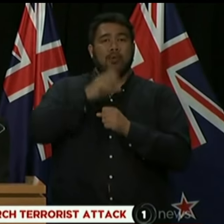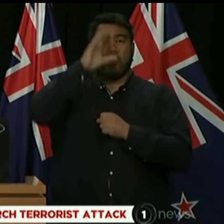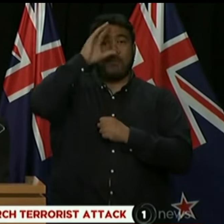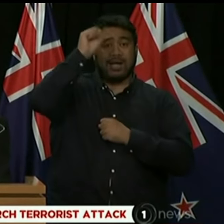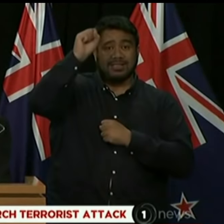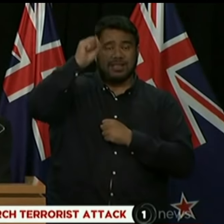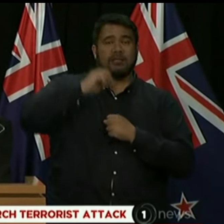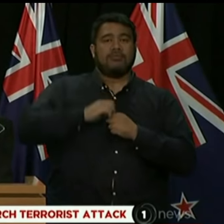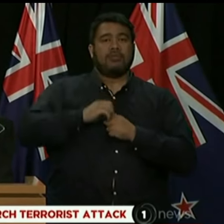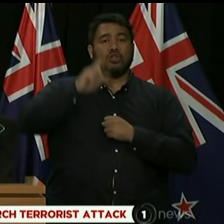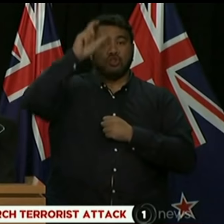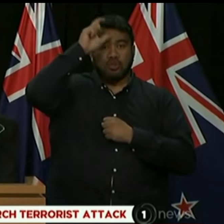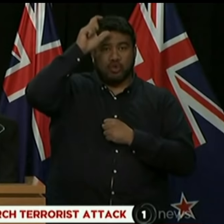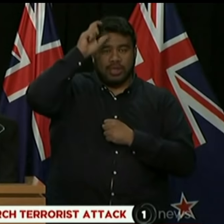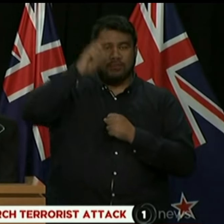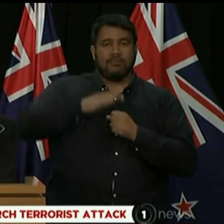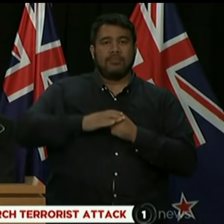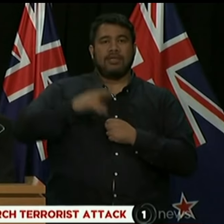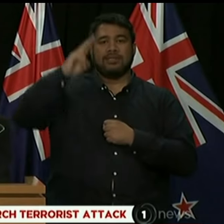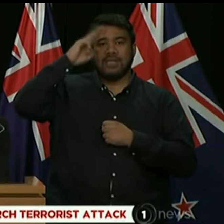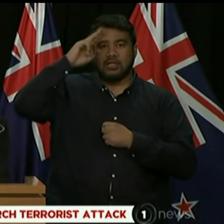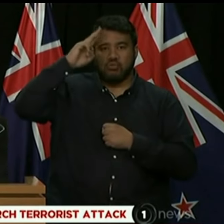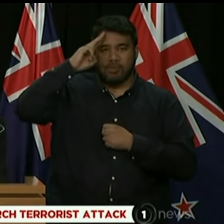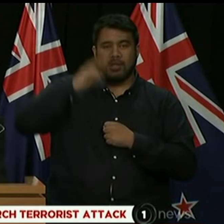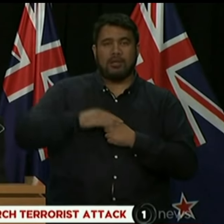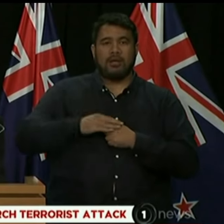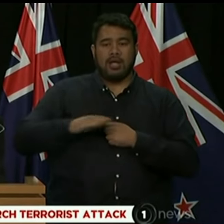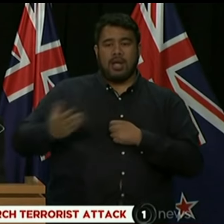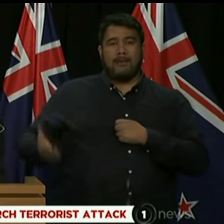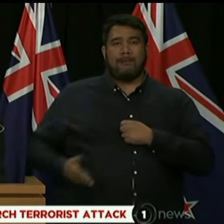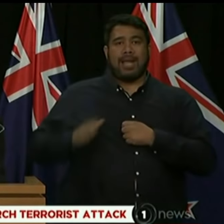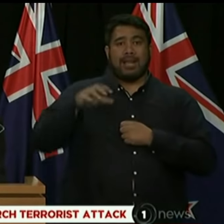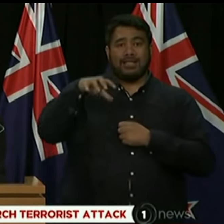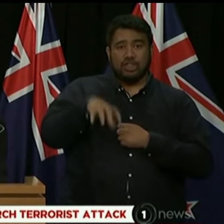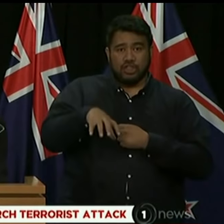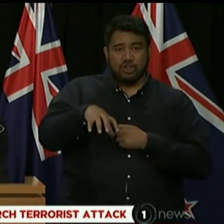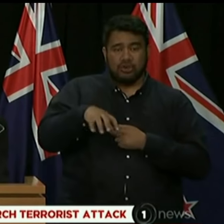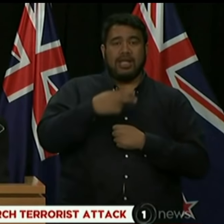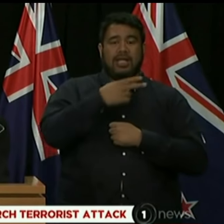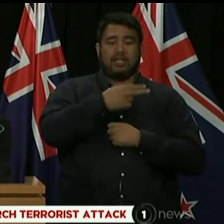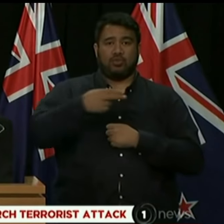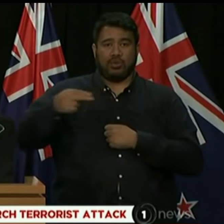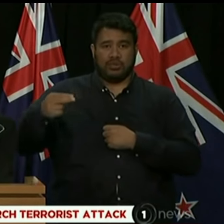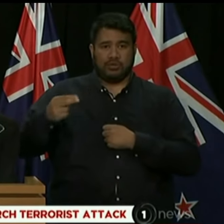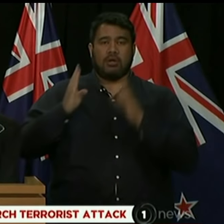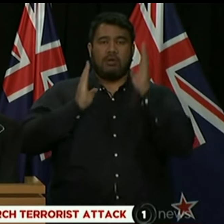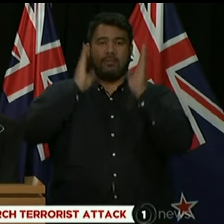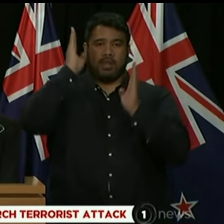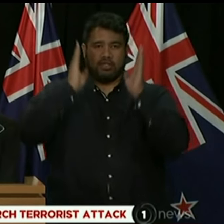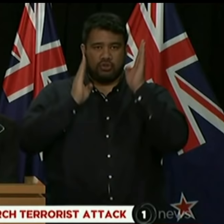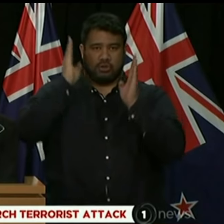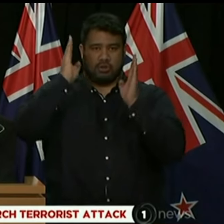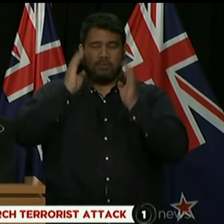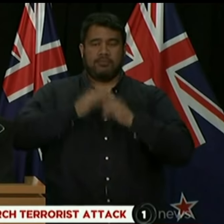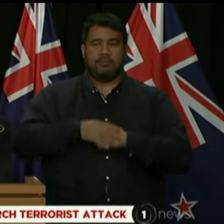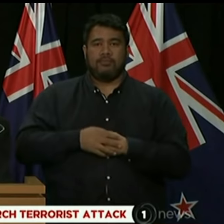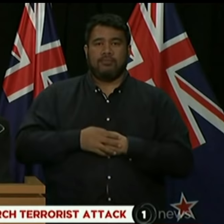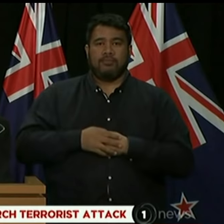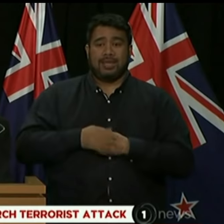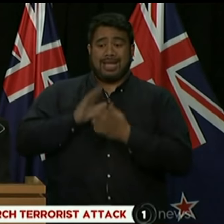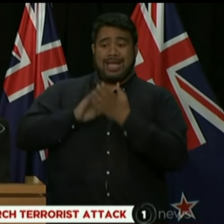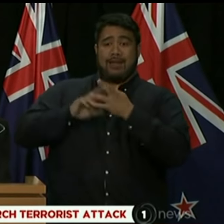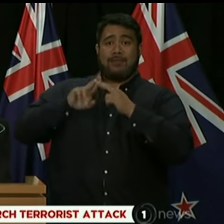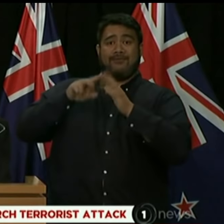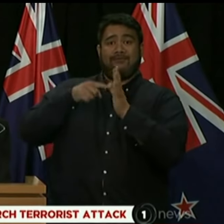Turkey, Saudi Arabia, Bangladesh, Indonesia, and Malaysia. MFAT staff are dealing